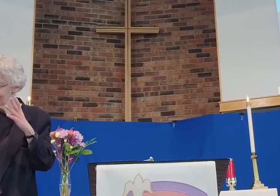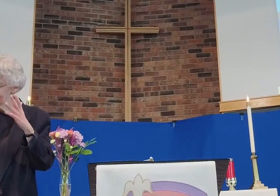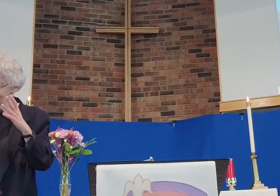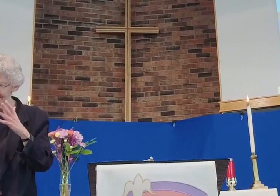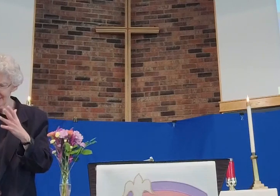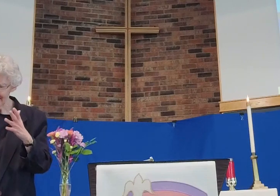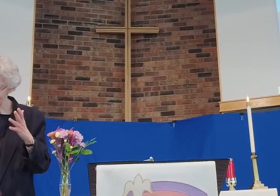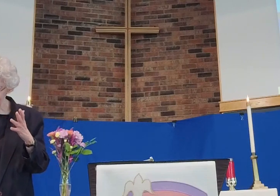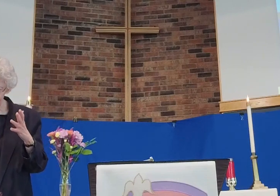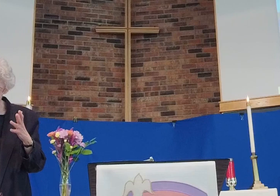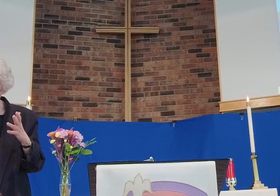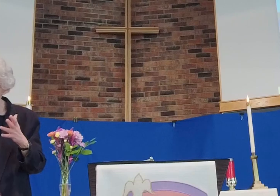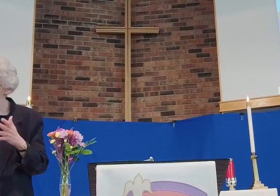But he did not go in.